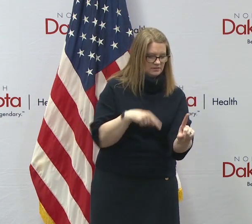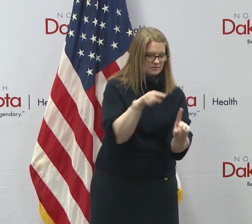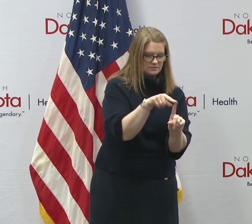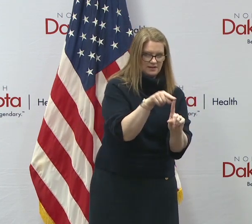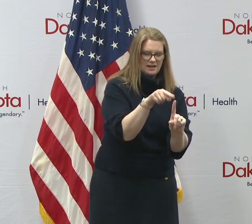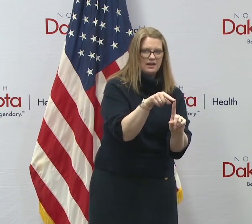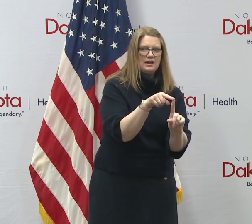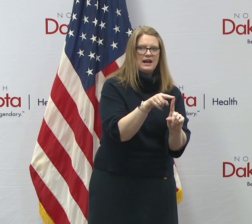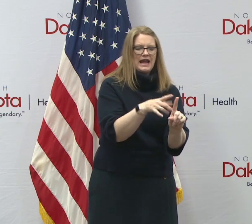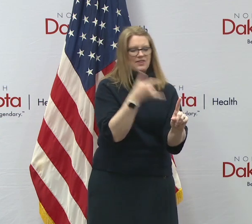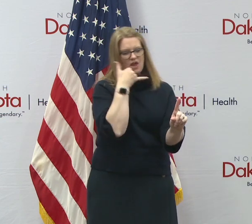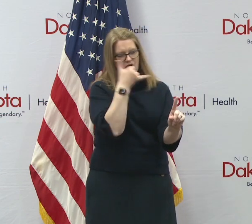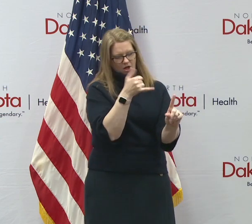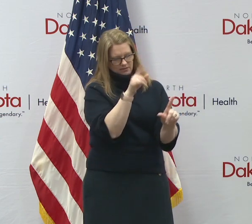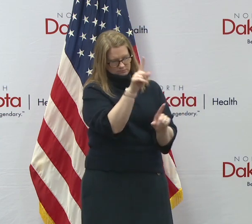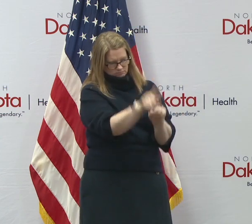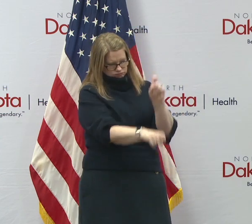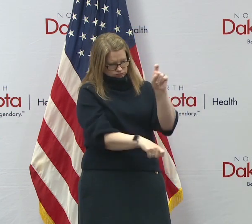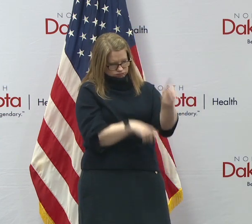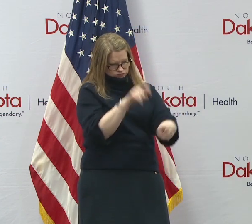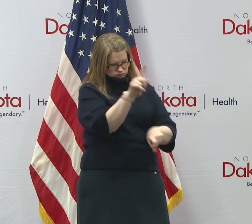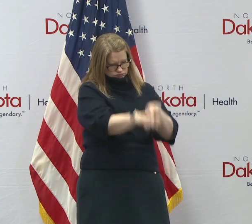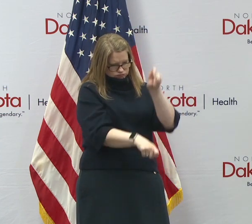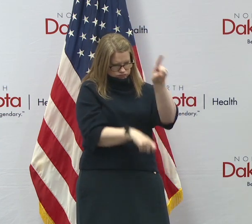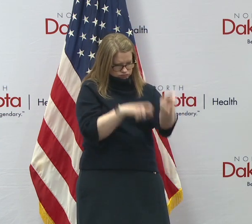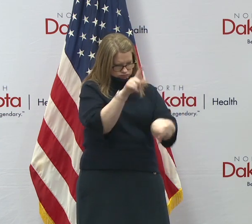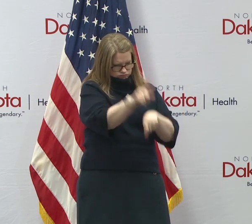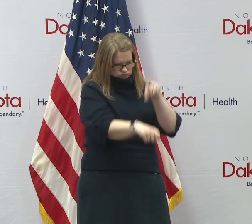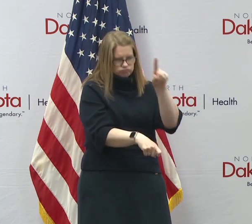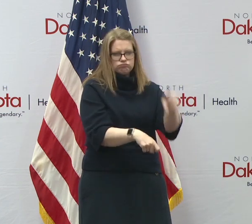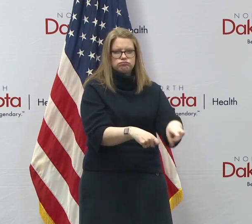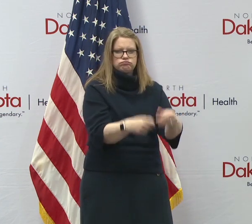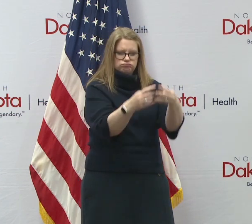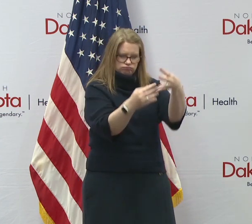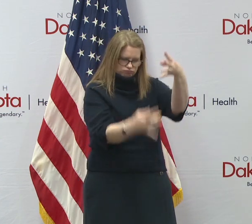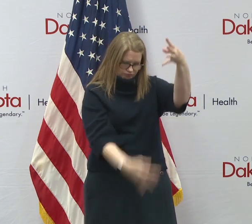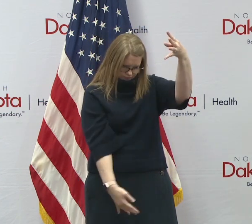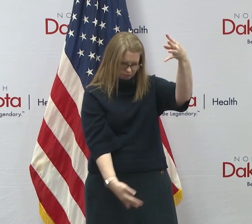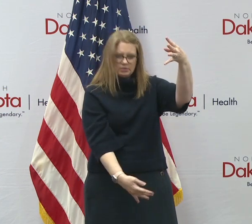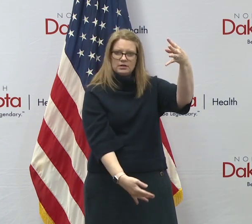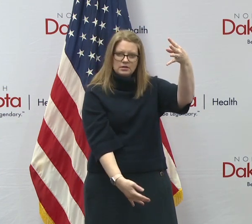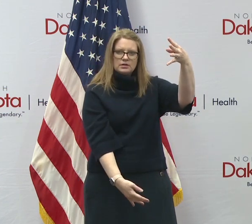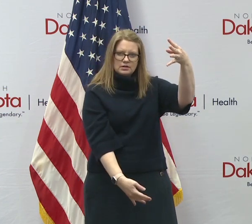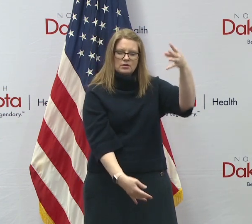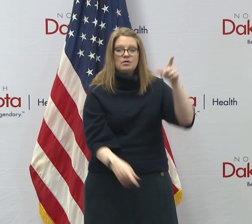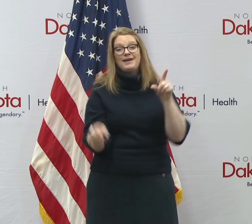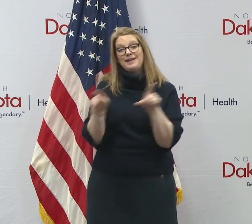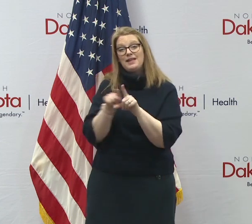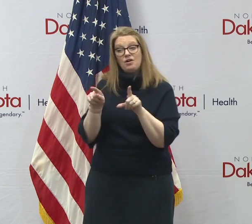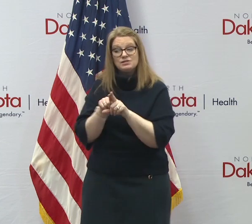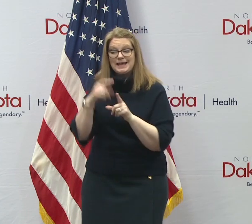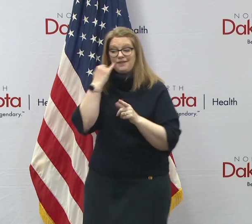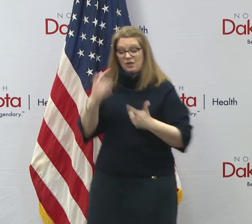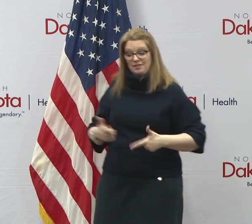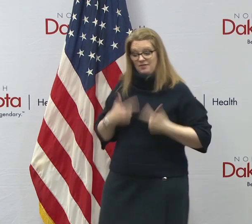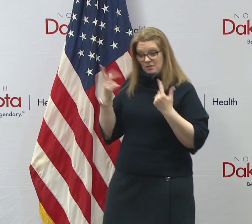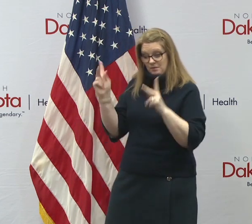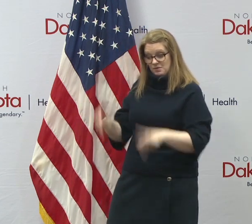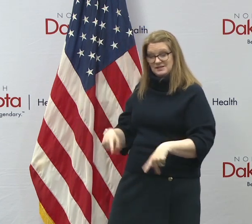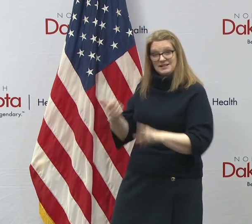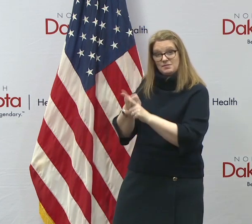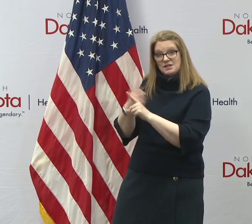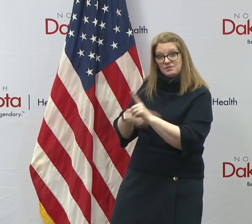with and why we put out the order on Monday, that if you're a household, uh, resident living with someone who's a positive, you are also quarantined.